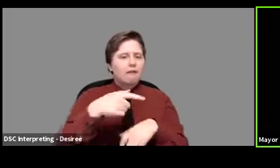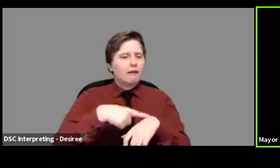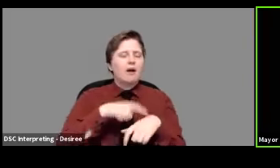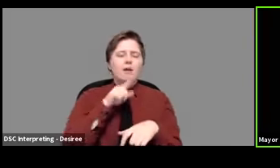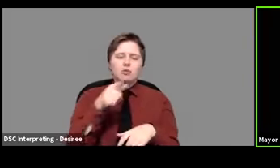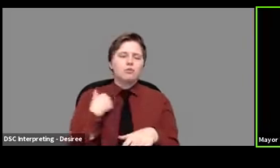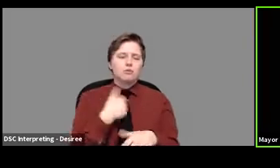Thank you very much.